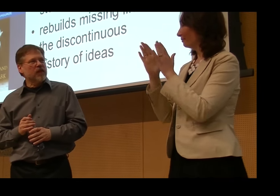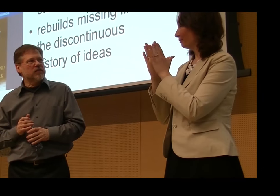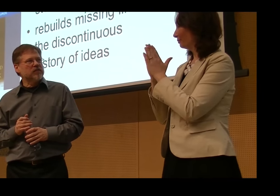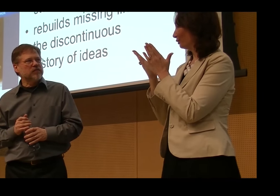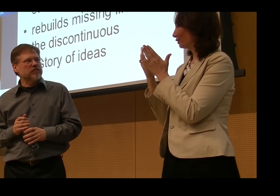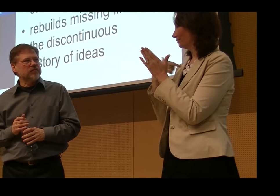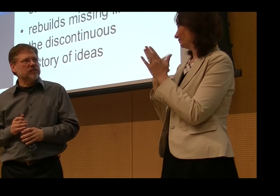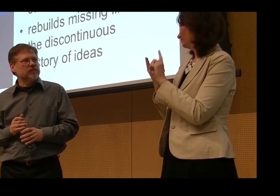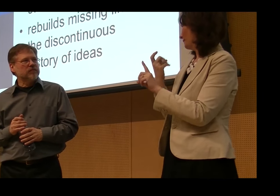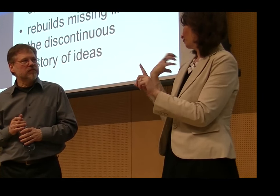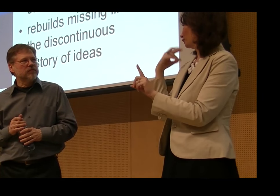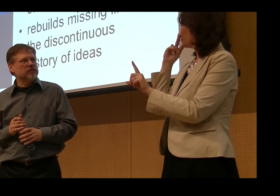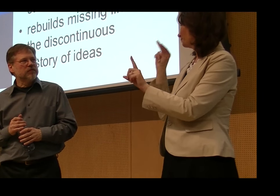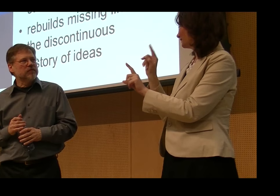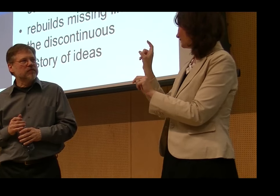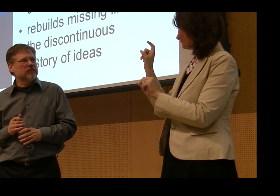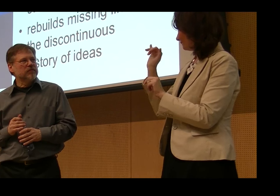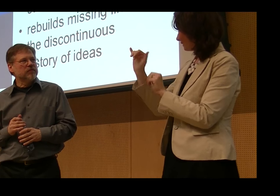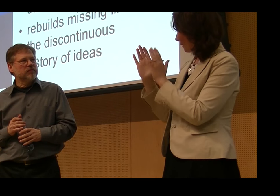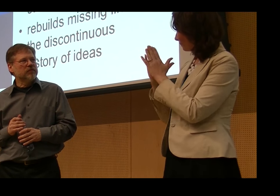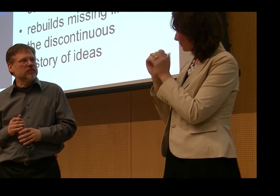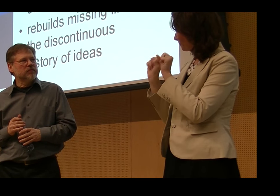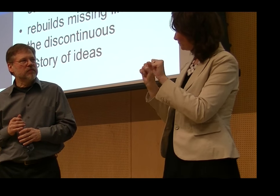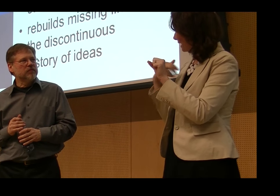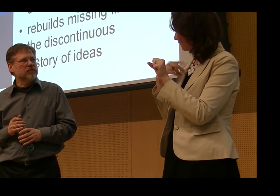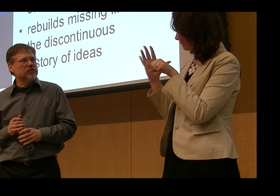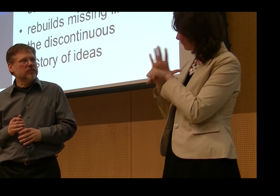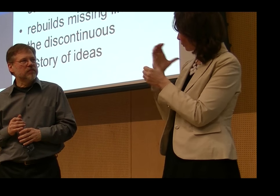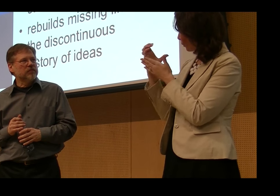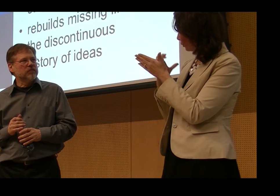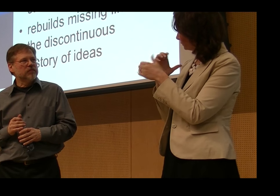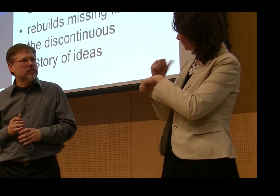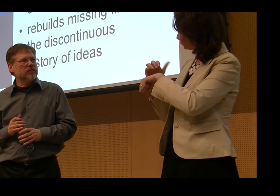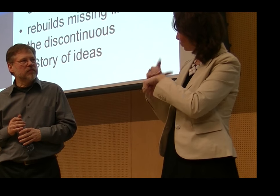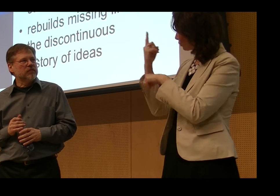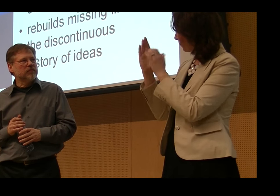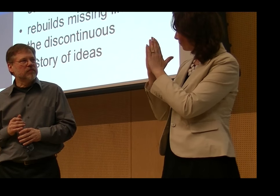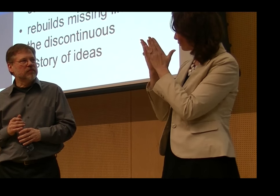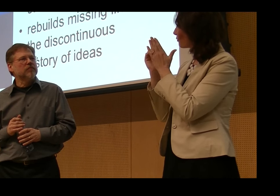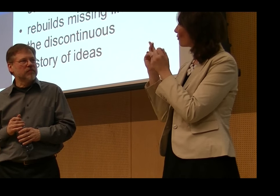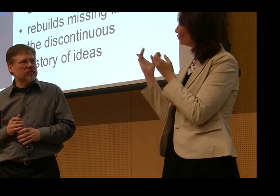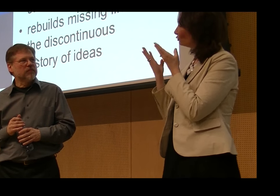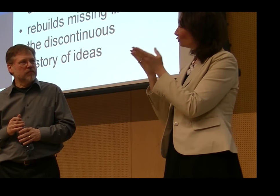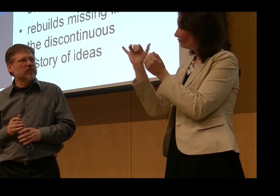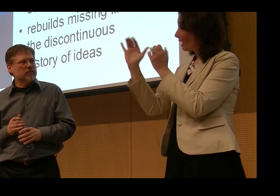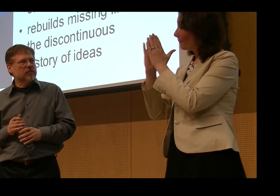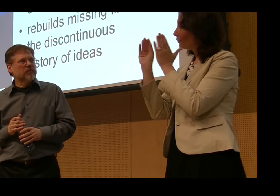Hi, Ted. It's good to see you. I would like to ask you, the text that you mentioned, I'm the chairman of